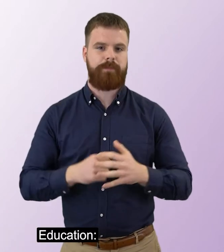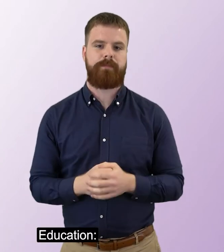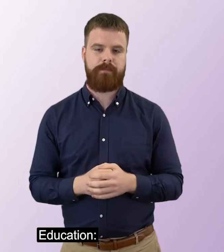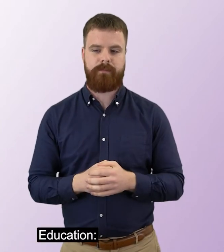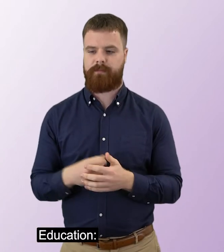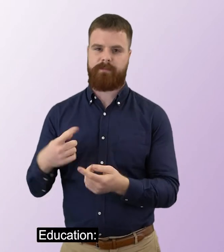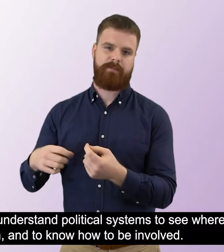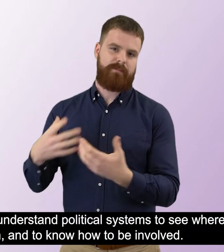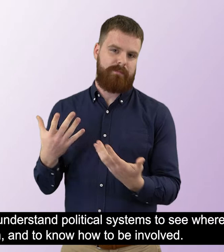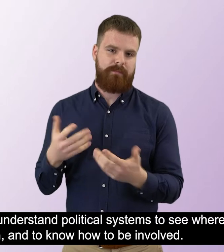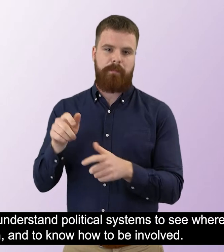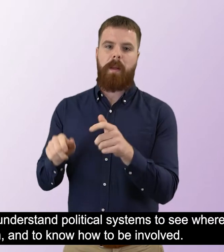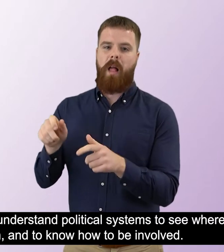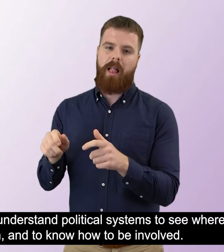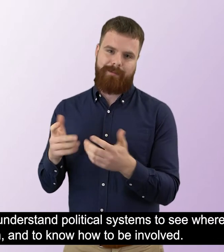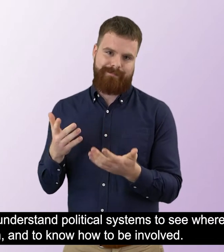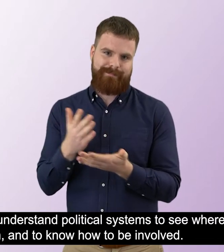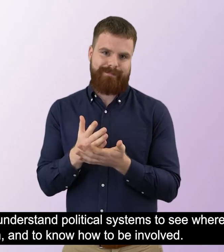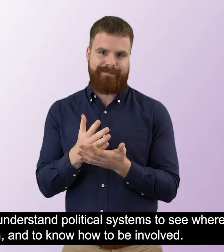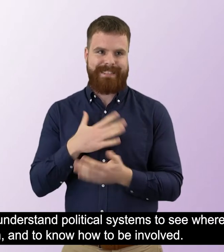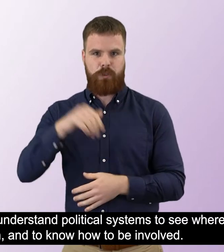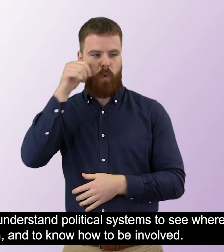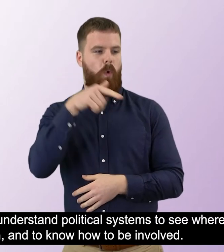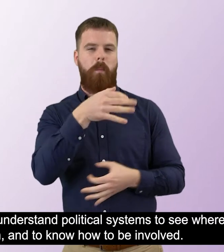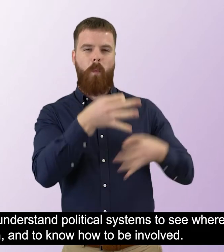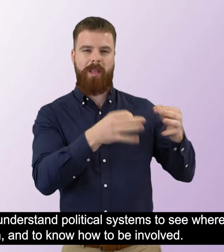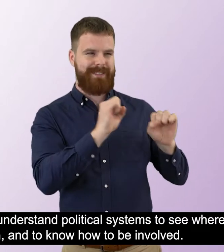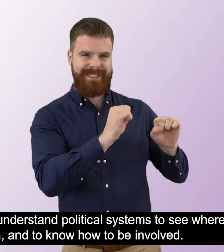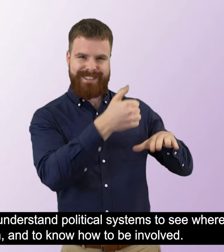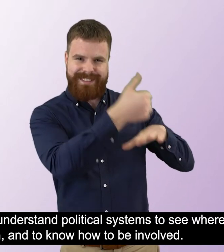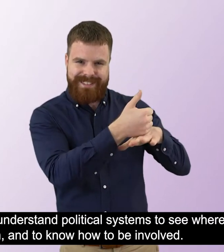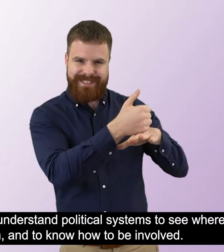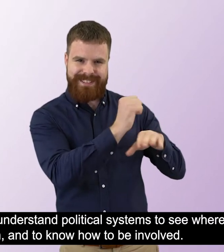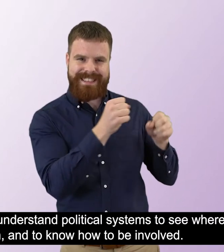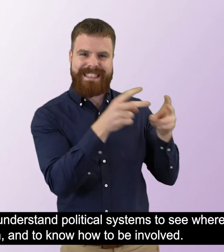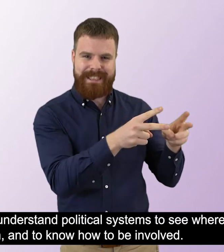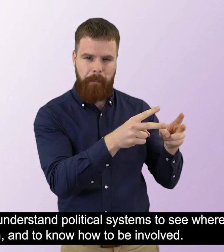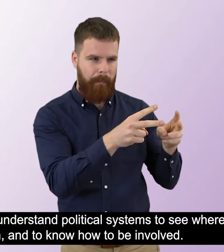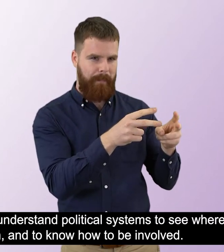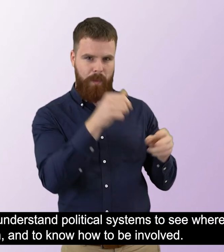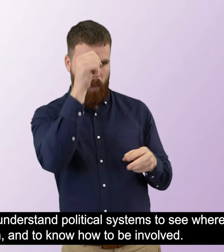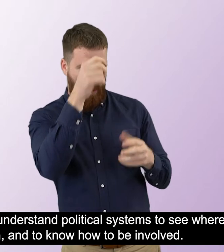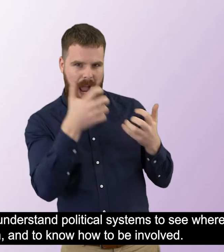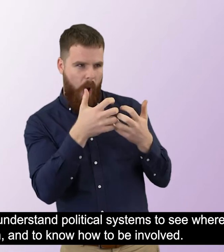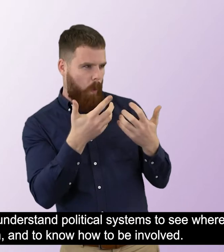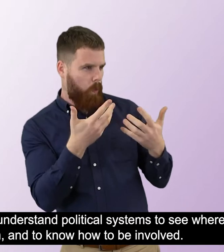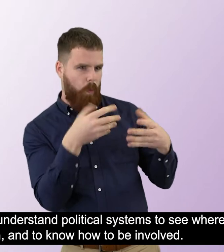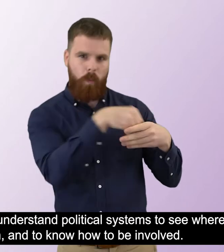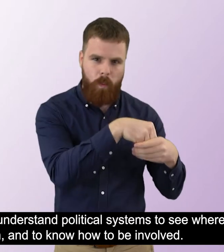Education People need to understand political systems to see where they fit in and to know how to be involved.